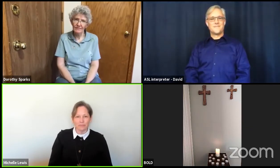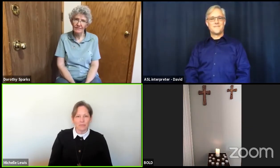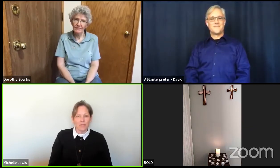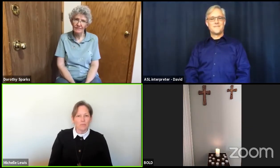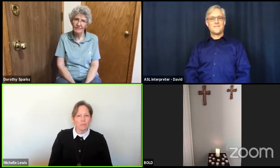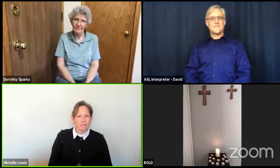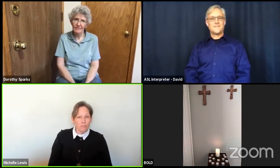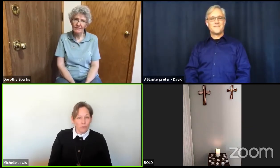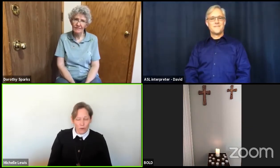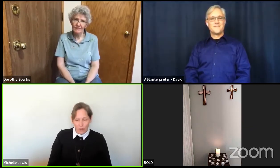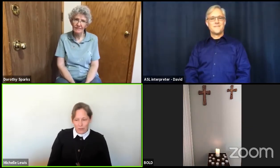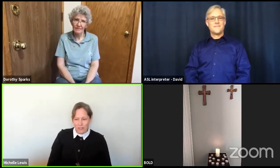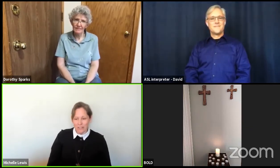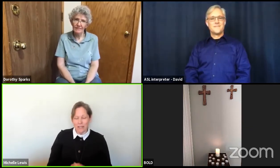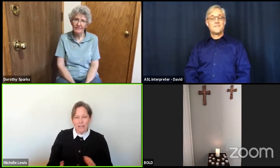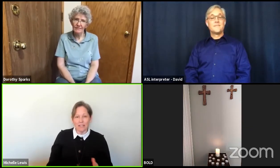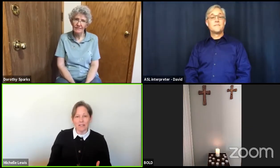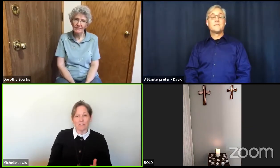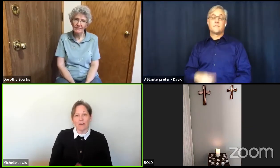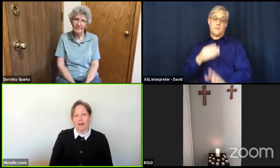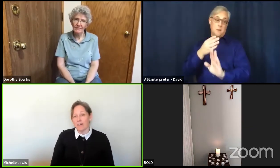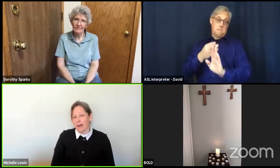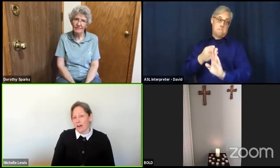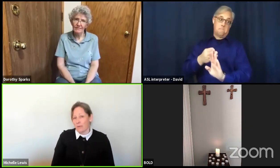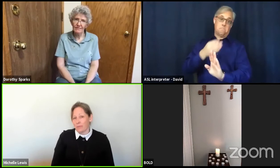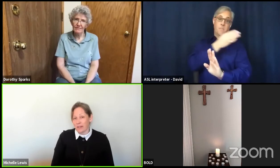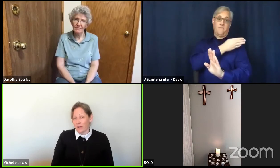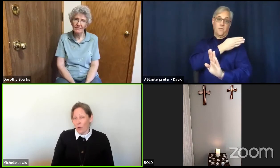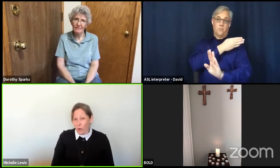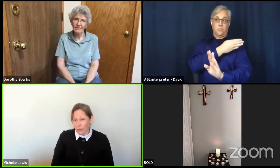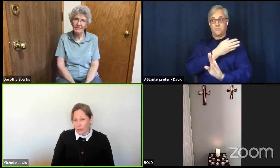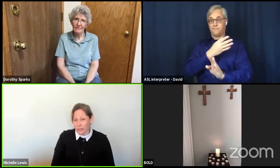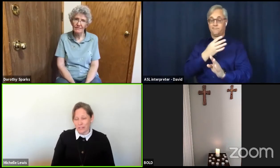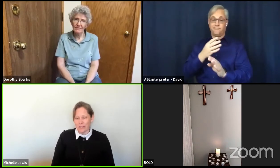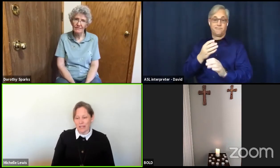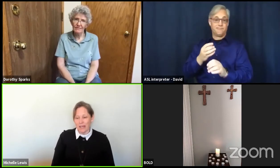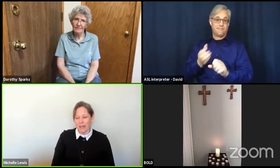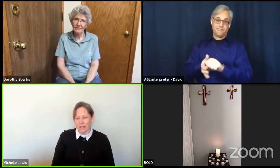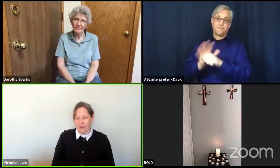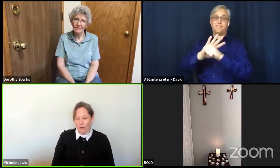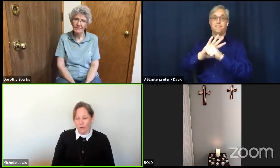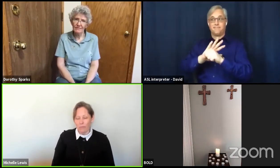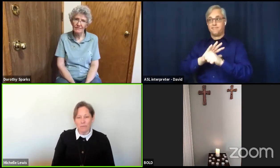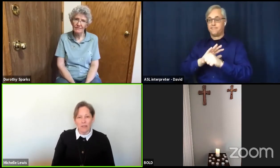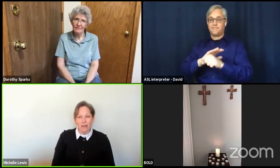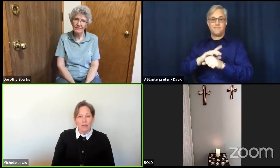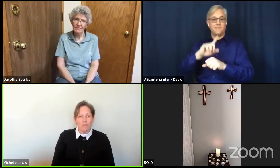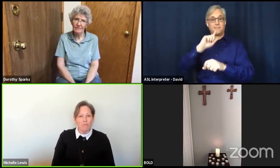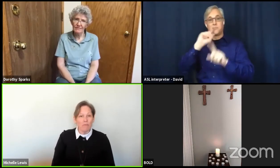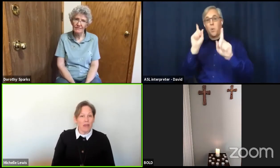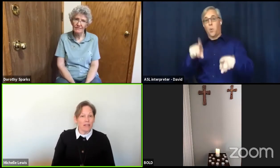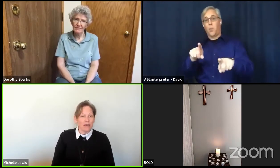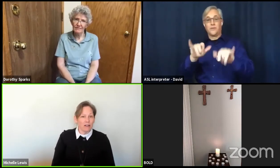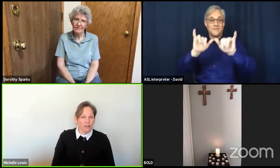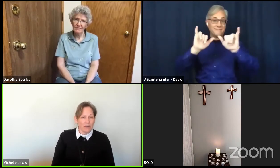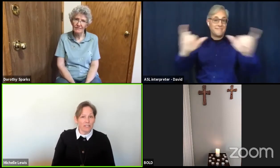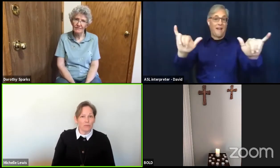Before these days of being ordered to stay at home, many of us would have